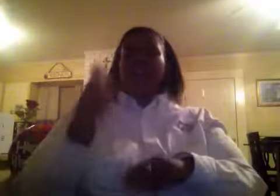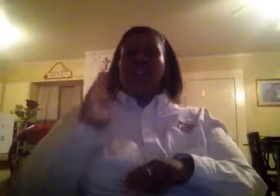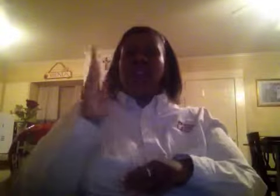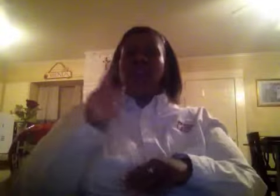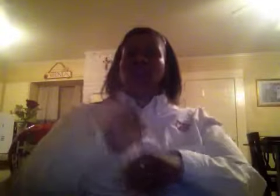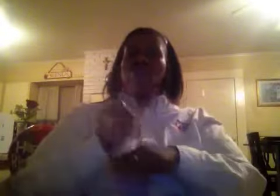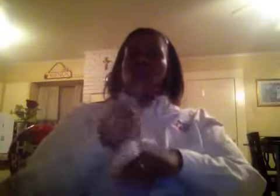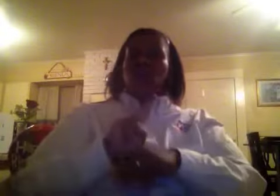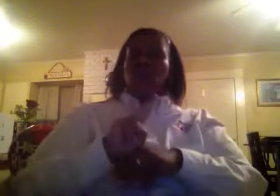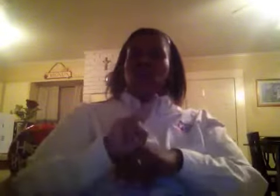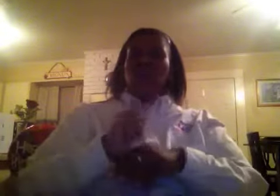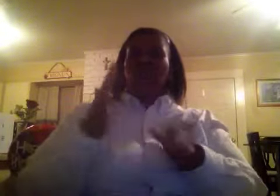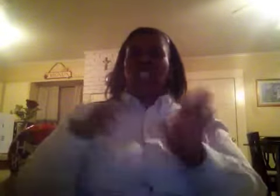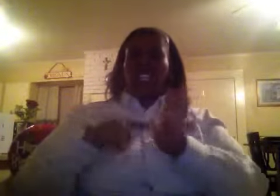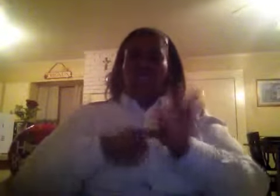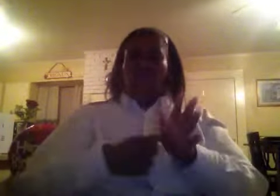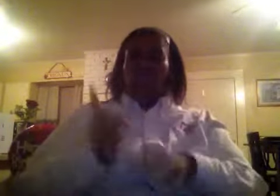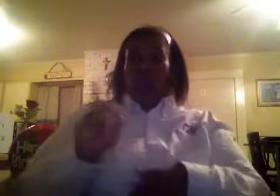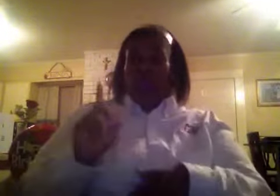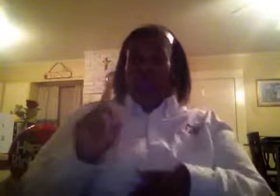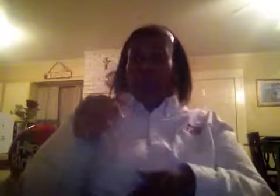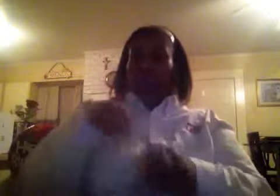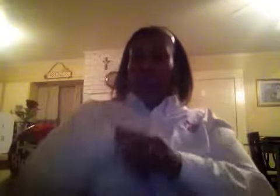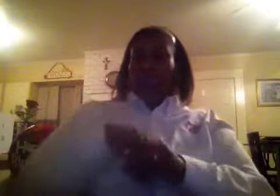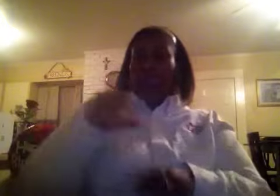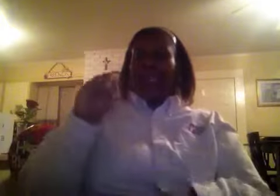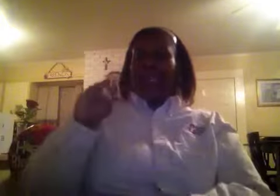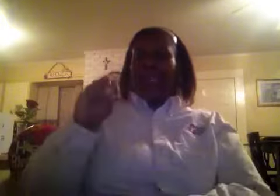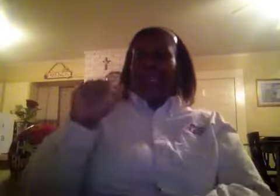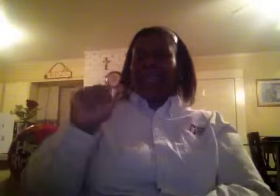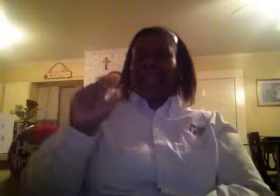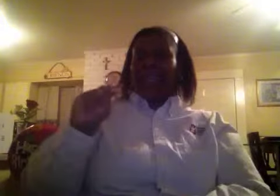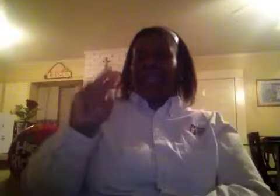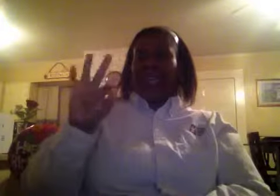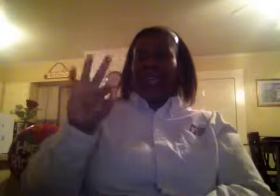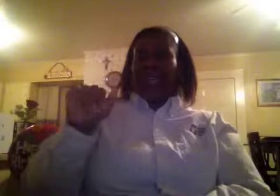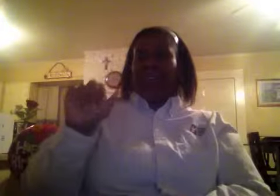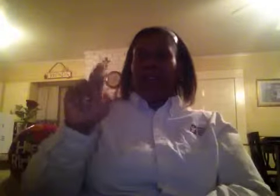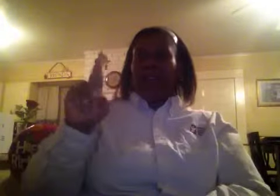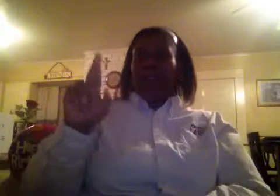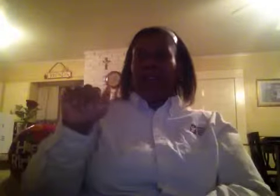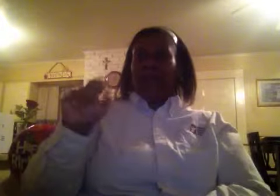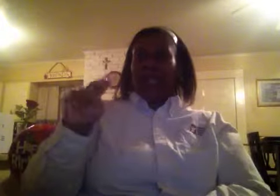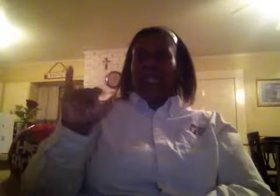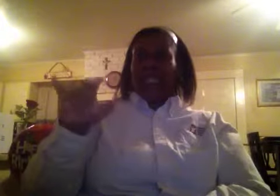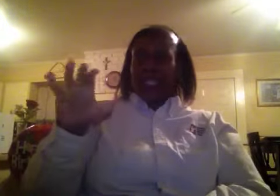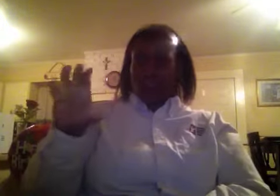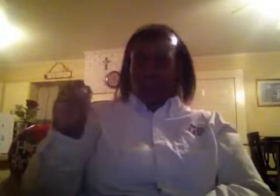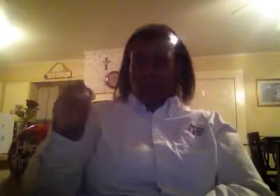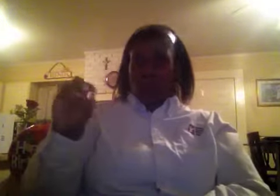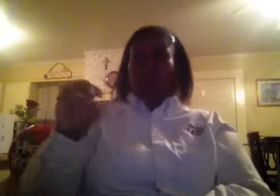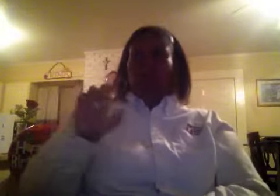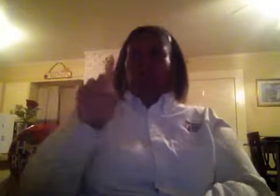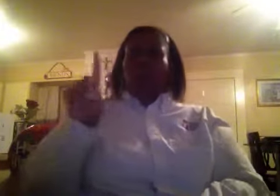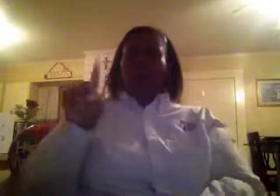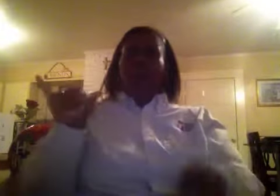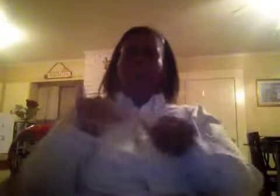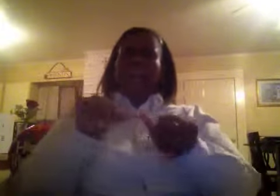Francisco. One device measured how alert a driver was. Sensors